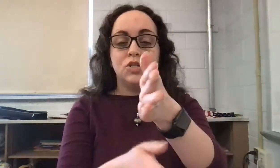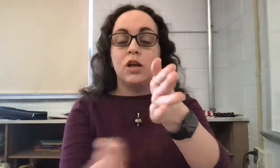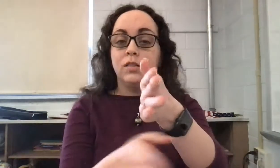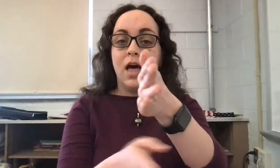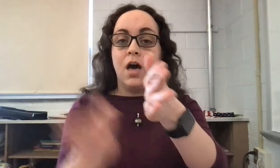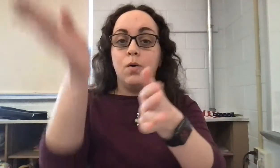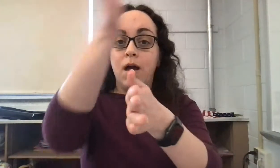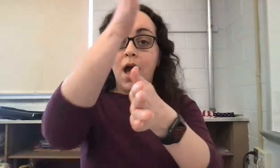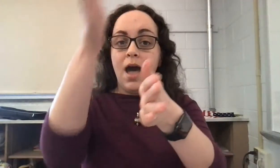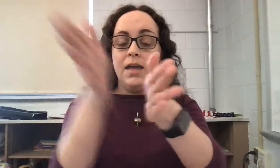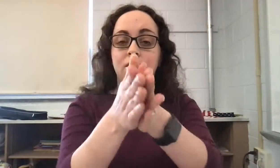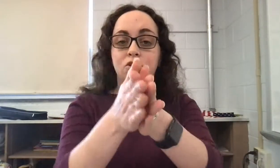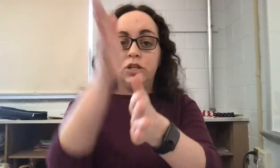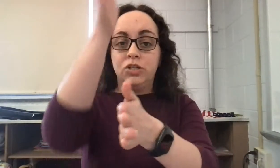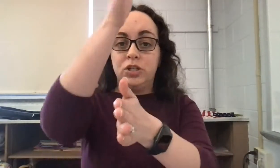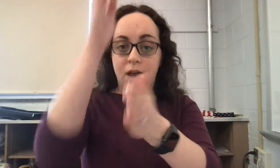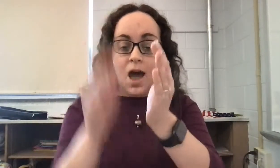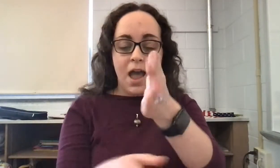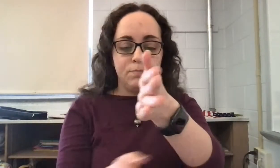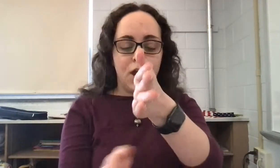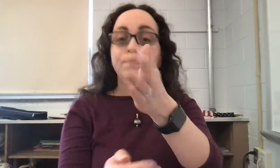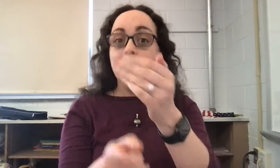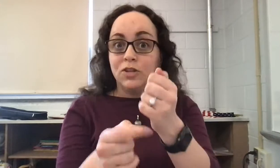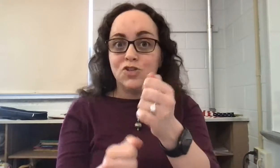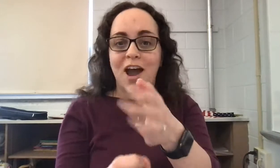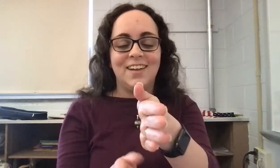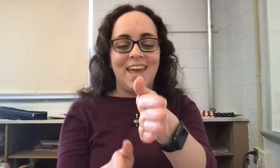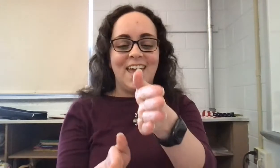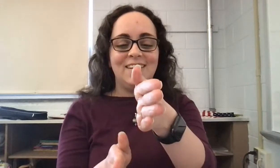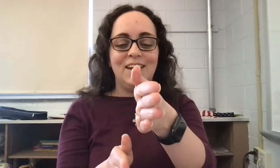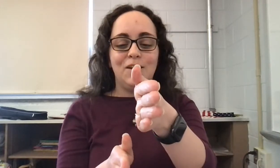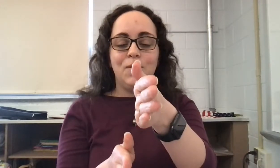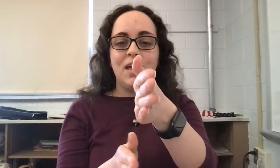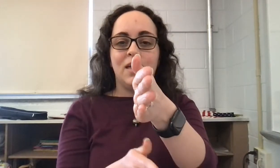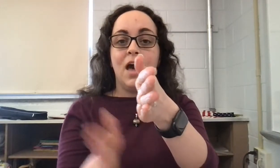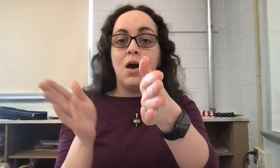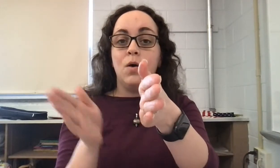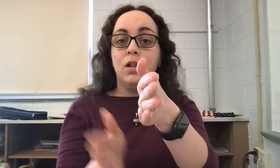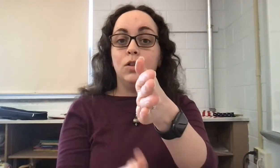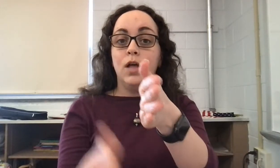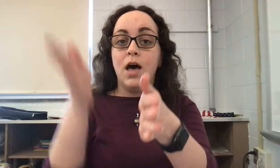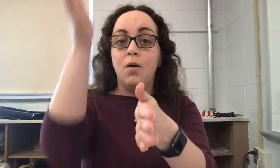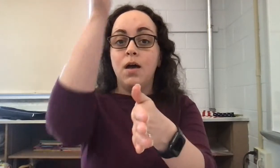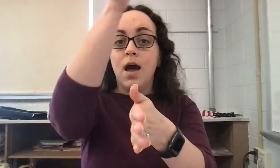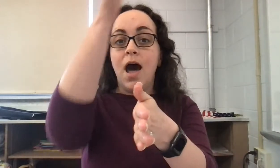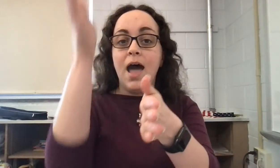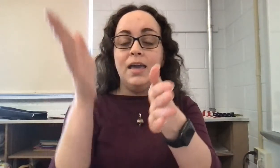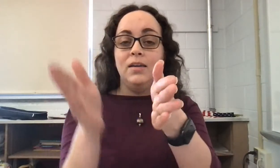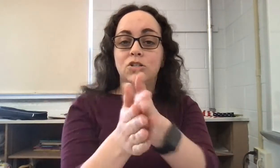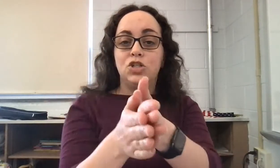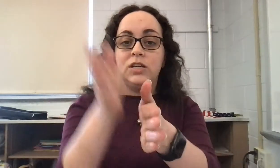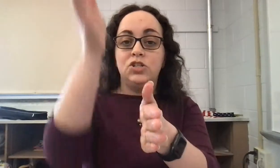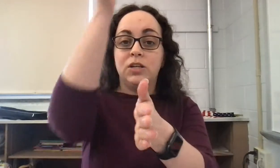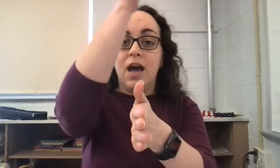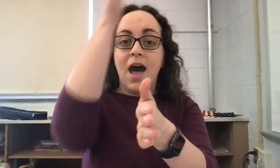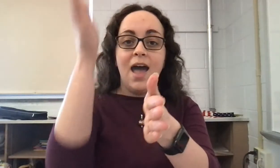start low, high, chicka, chicka, high. All right, let's try it. And here we go. Low, high, chicka, chicka, high,